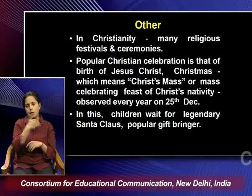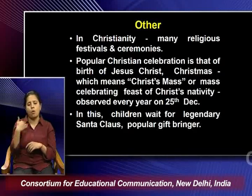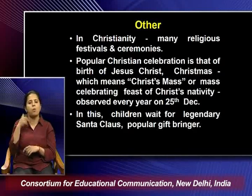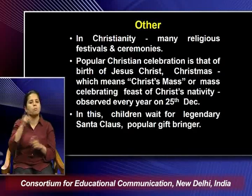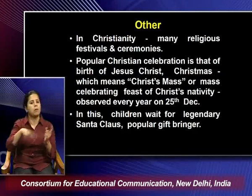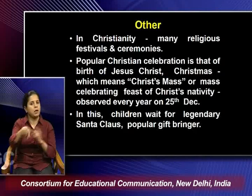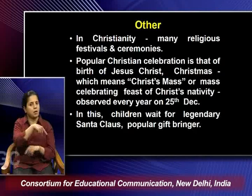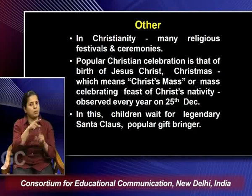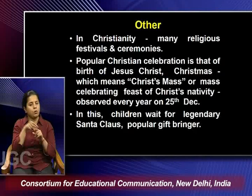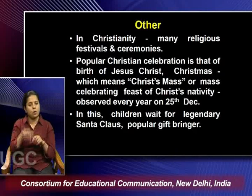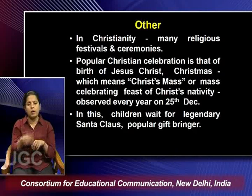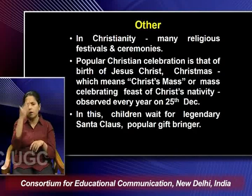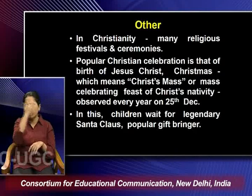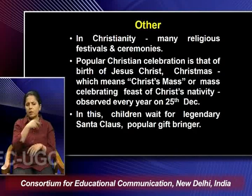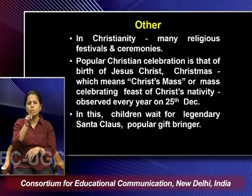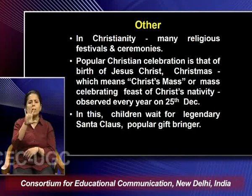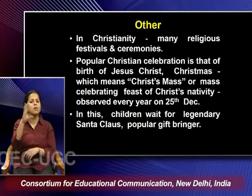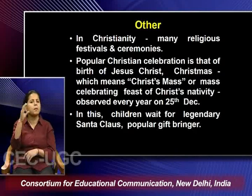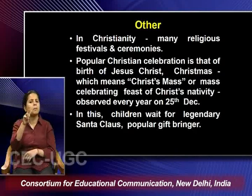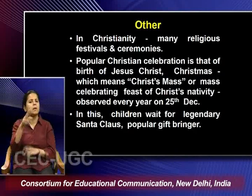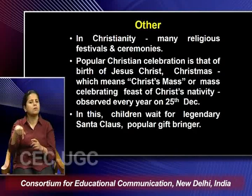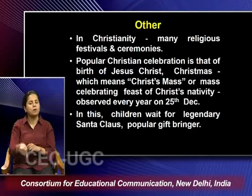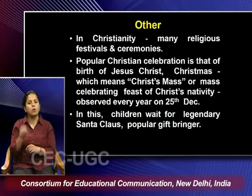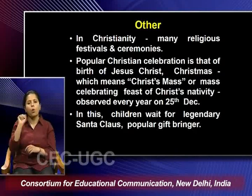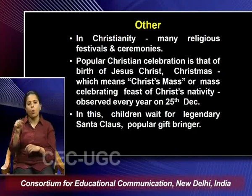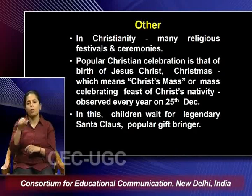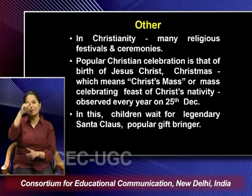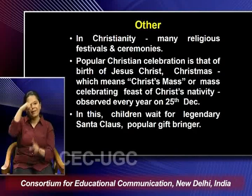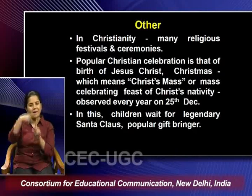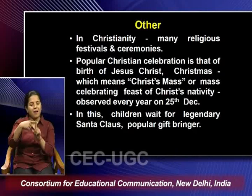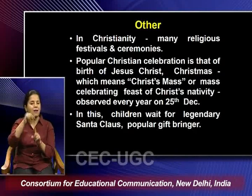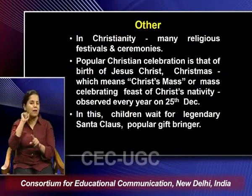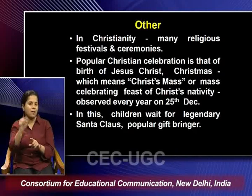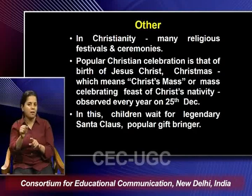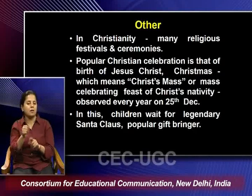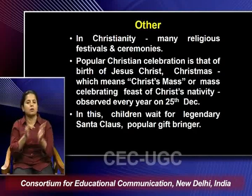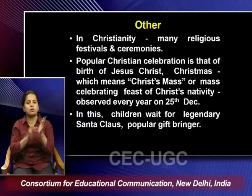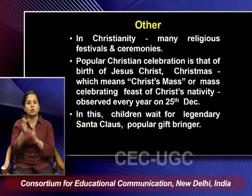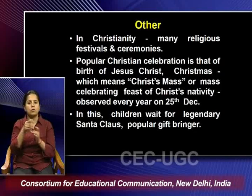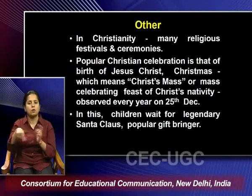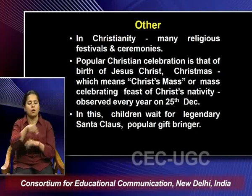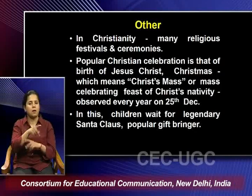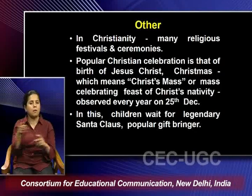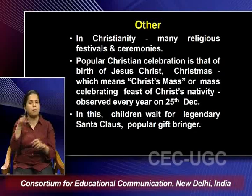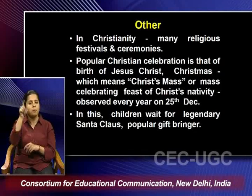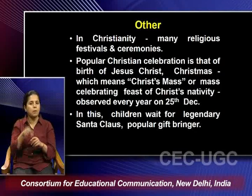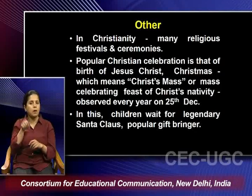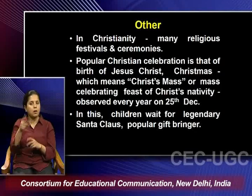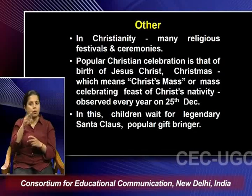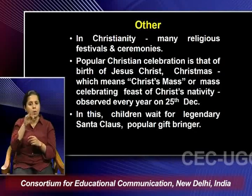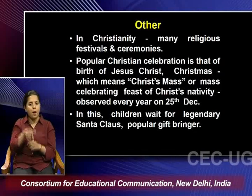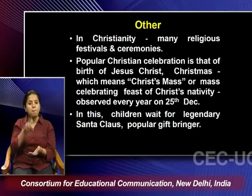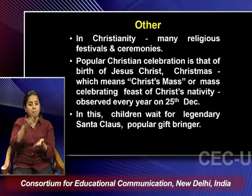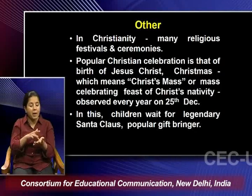Christmas means the Christ mass or mass celebrating feast of Christ's nativity